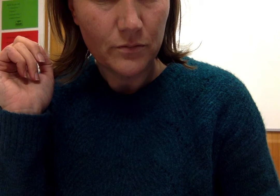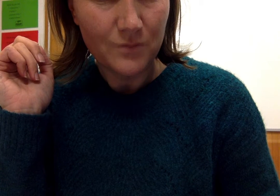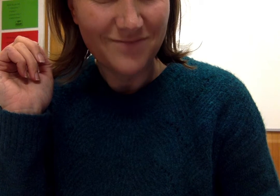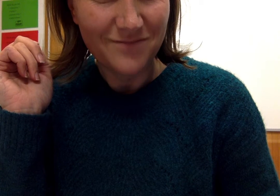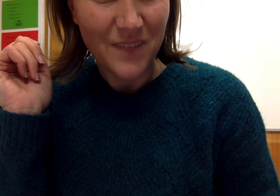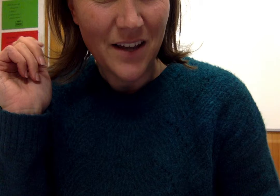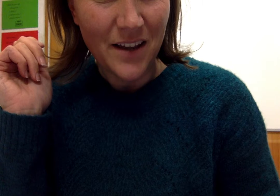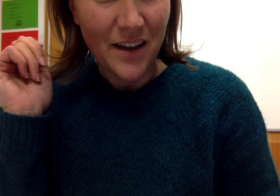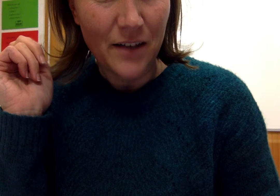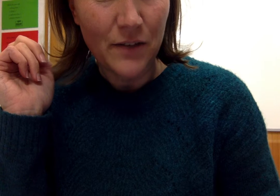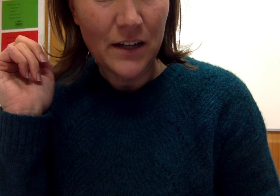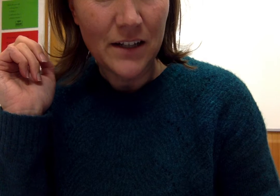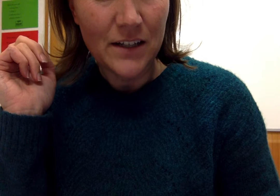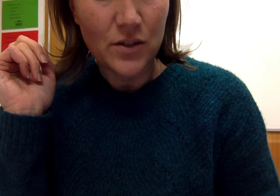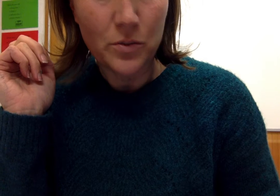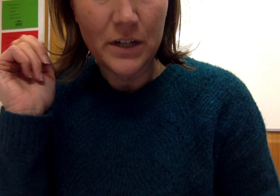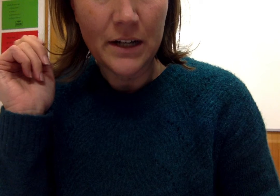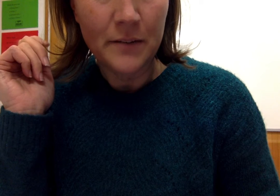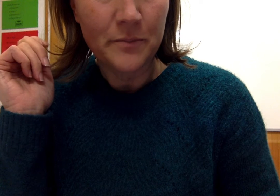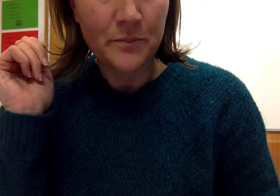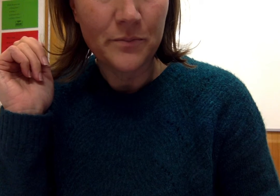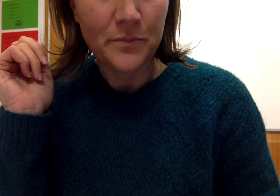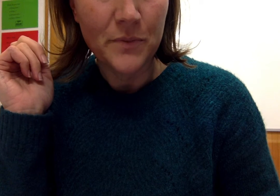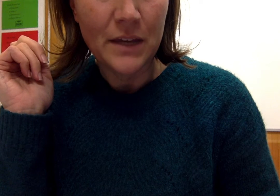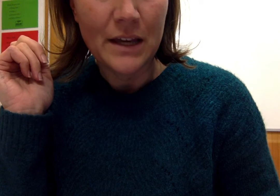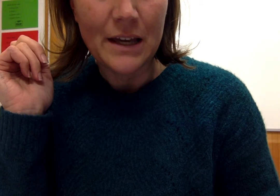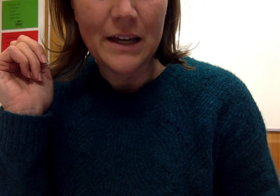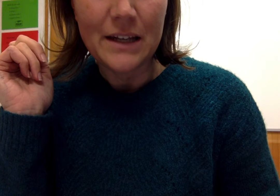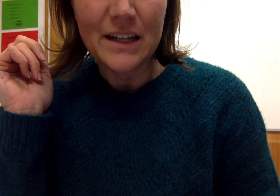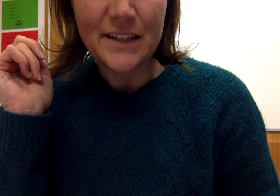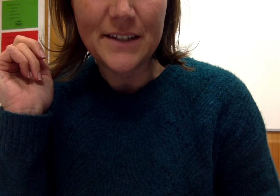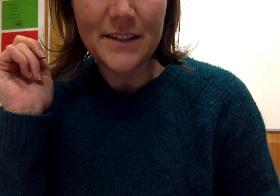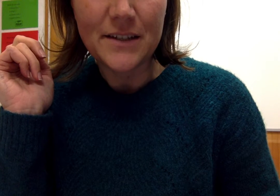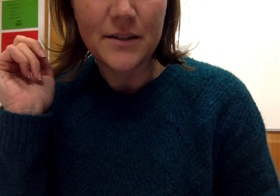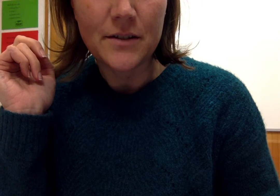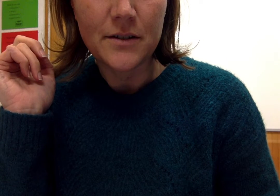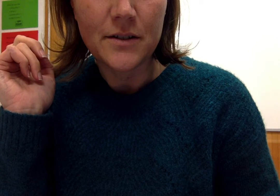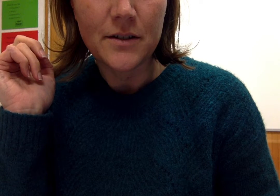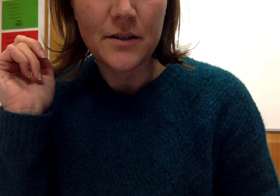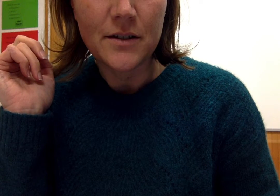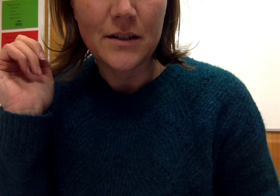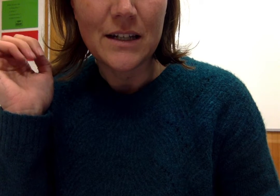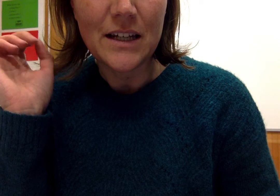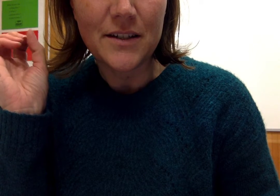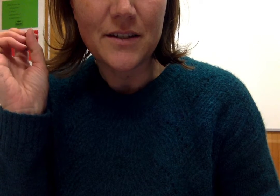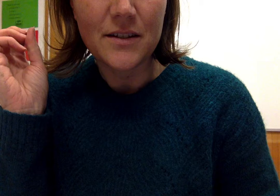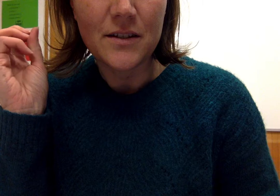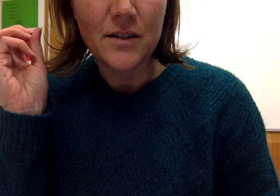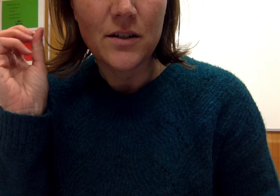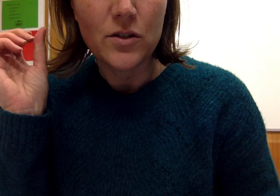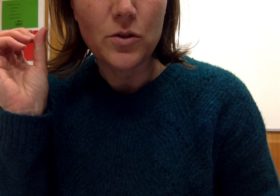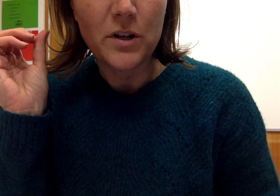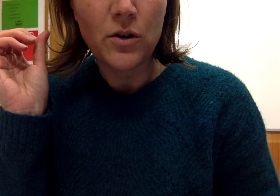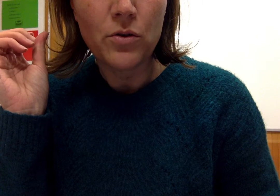And finally, sobrina. Niece. Niece. Sobrino.